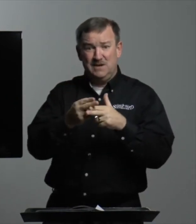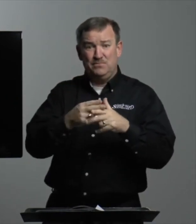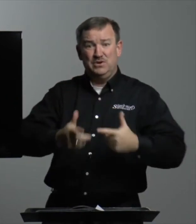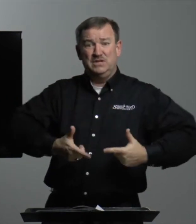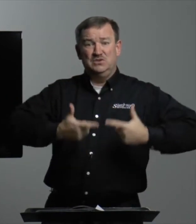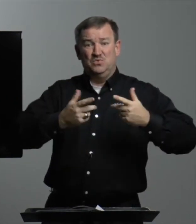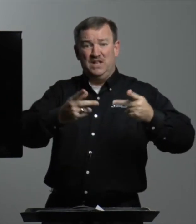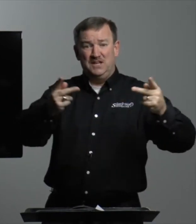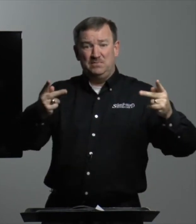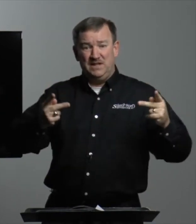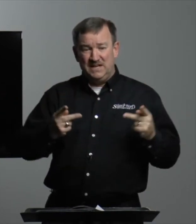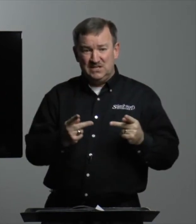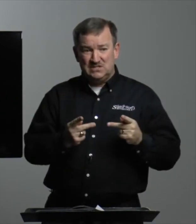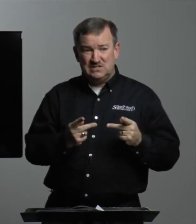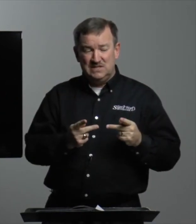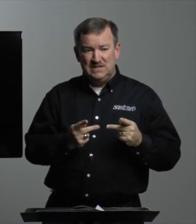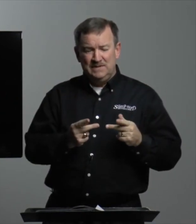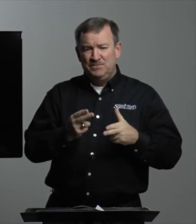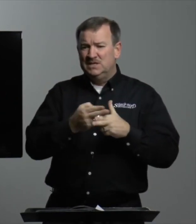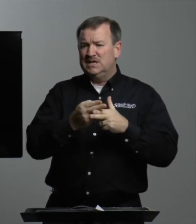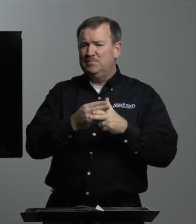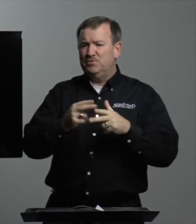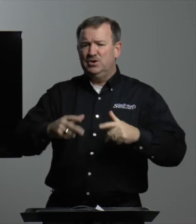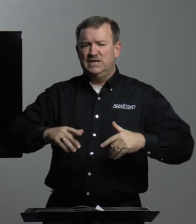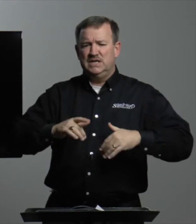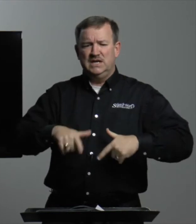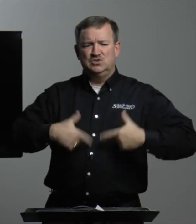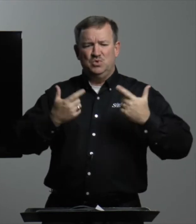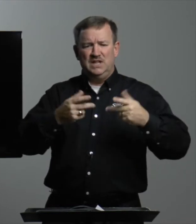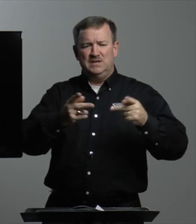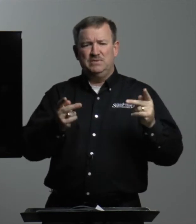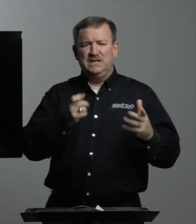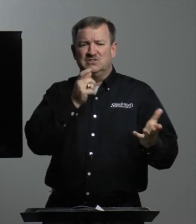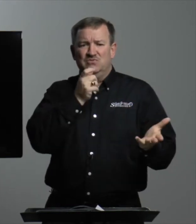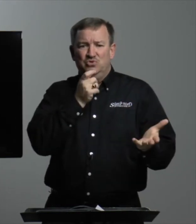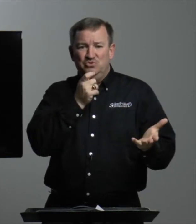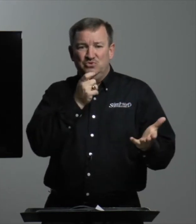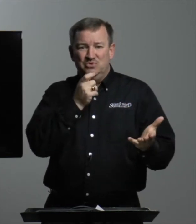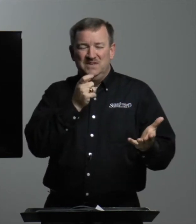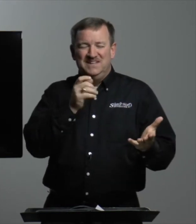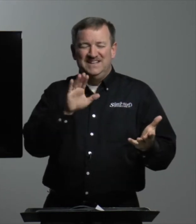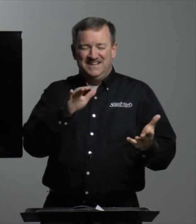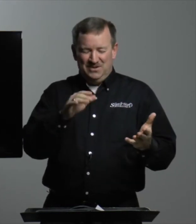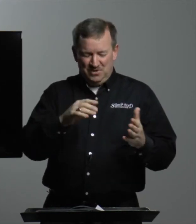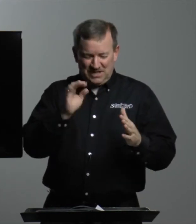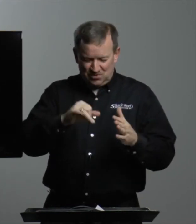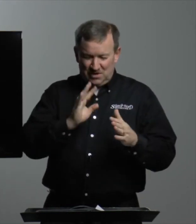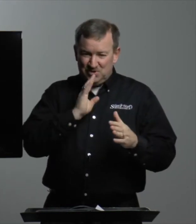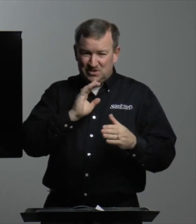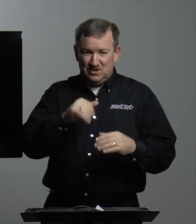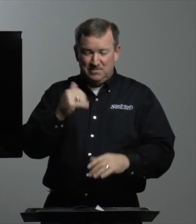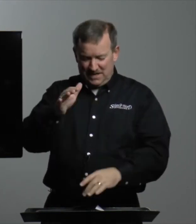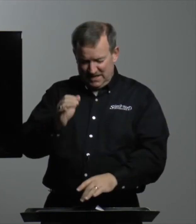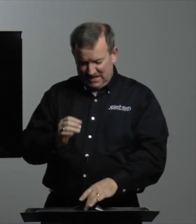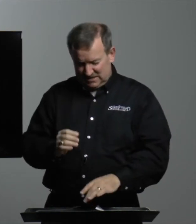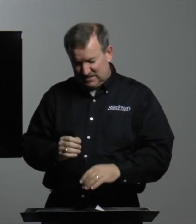the temporary dwelling place. Temporary dwelling place of who? Well, that's what I want to talk about next.